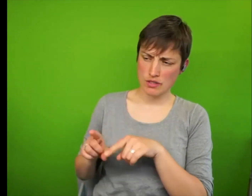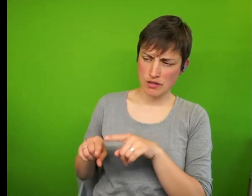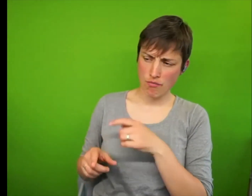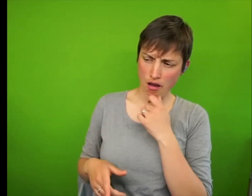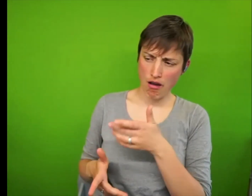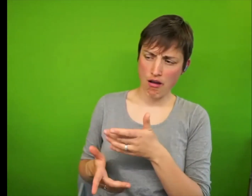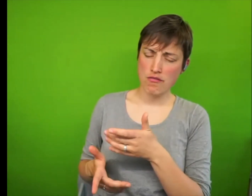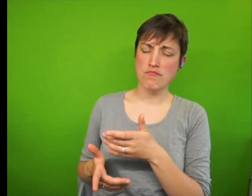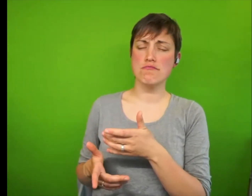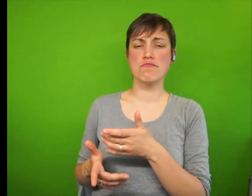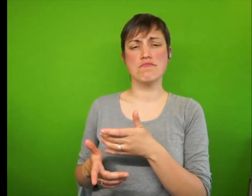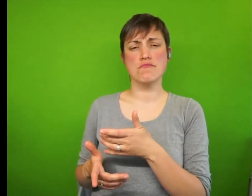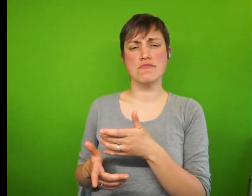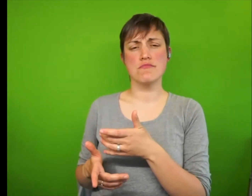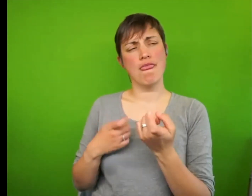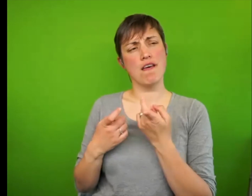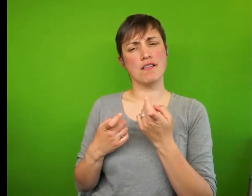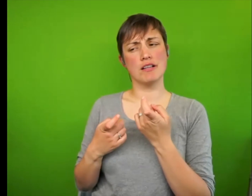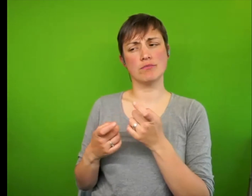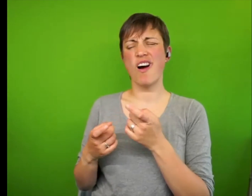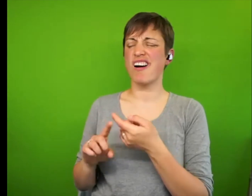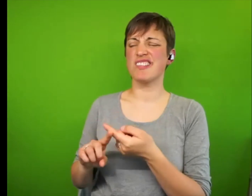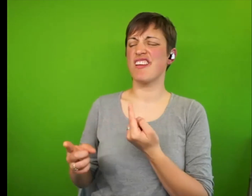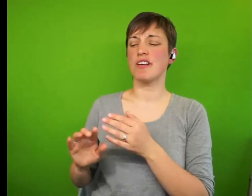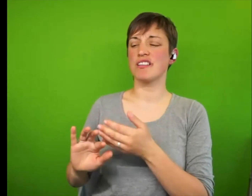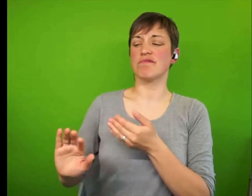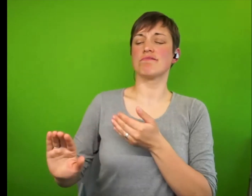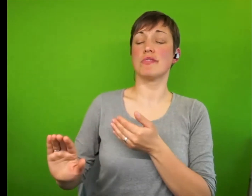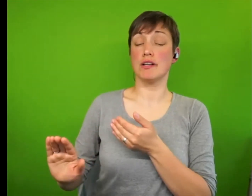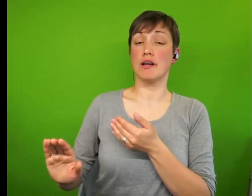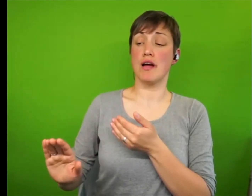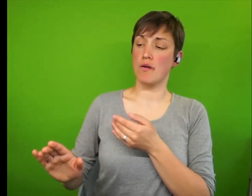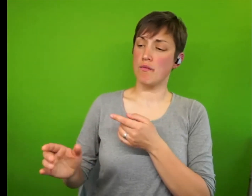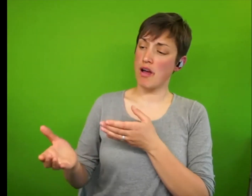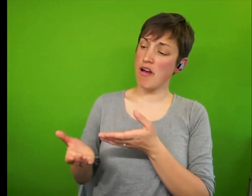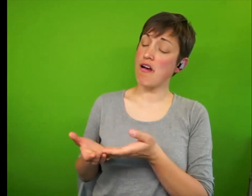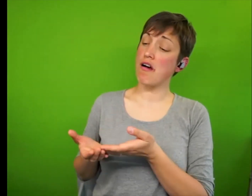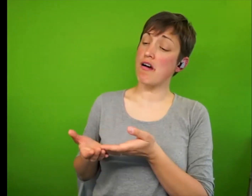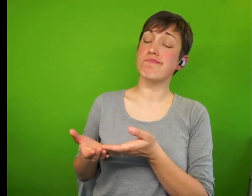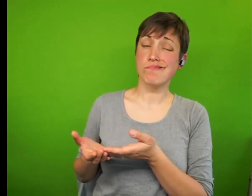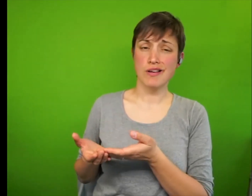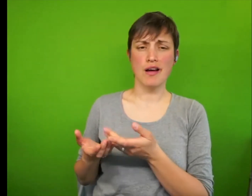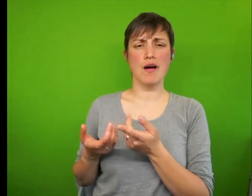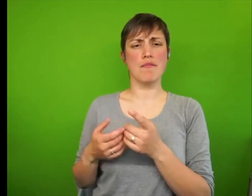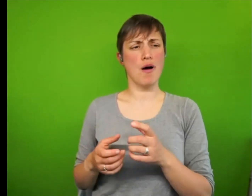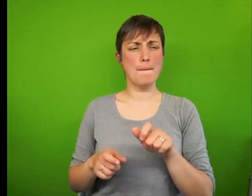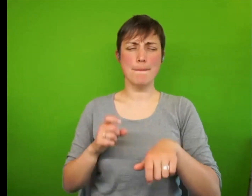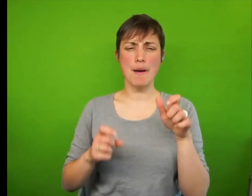and think of as different. But, you people in poverty aren't a group of parts.